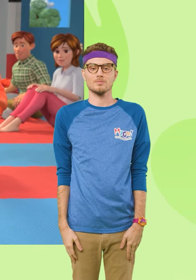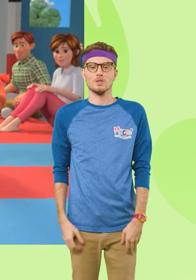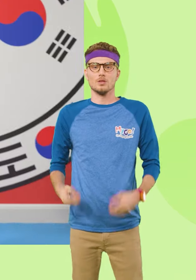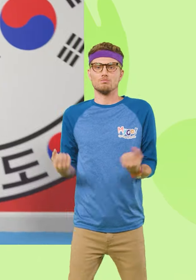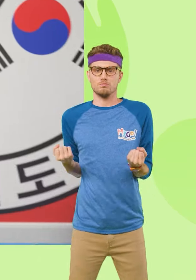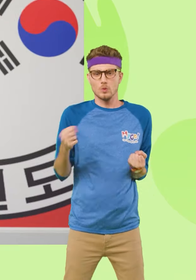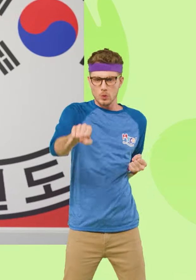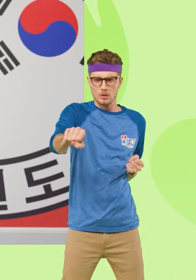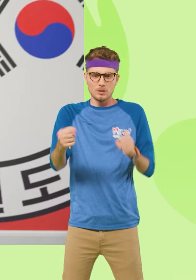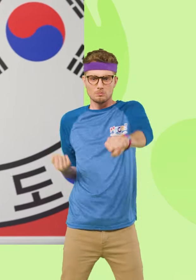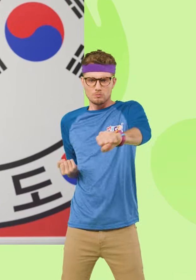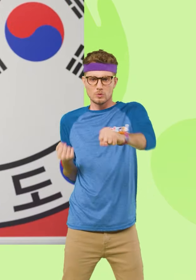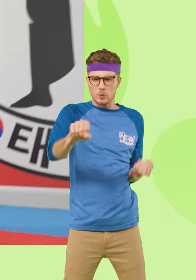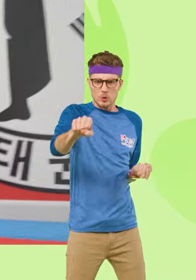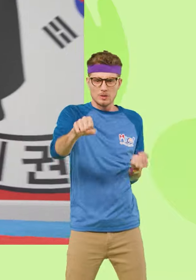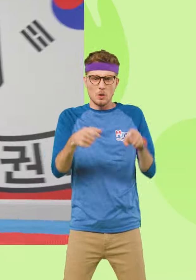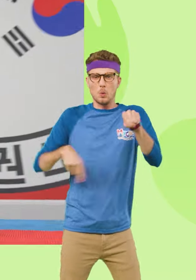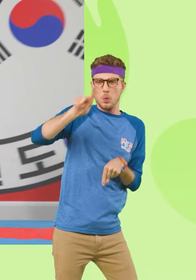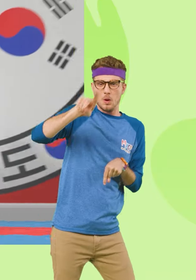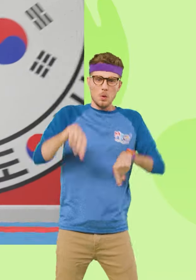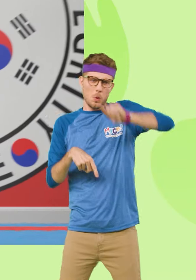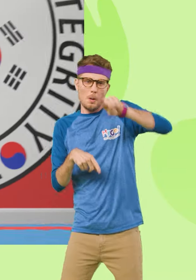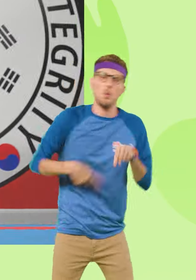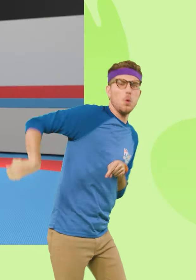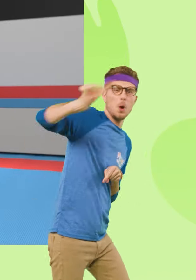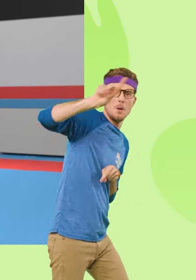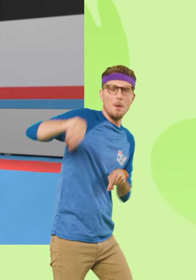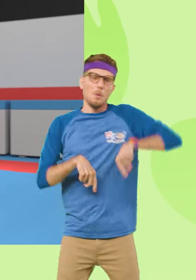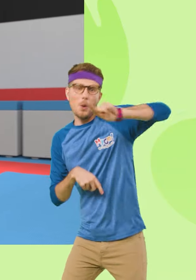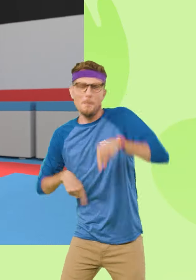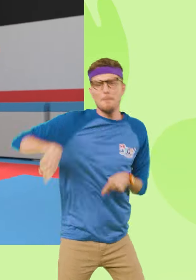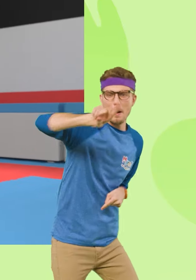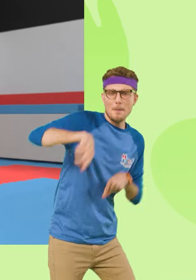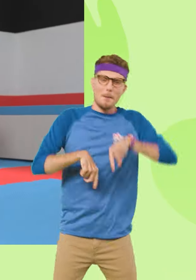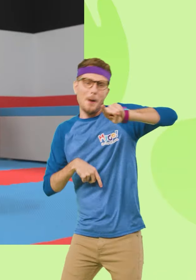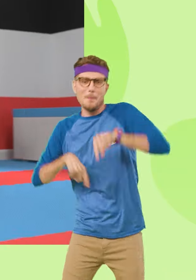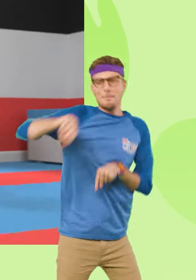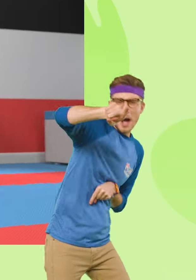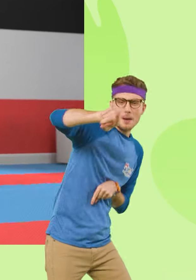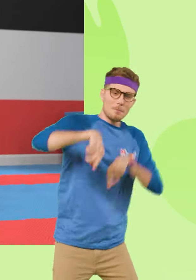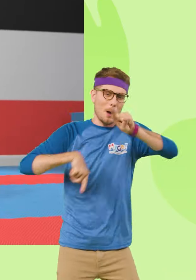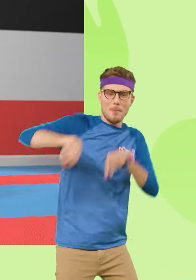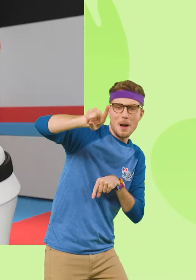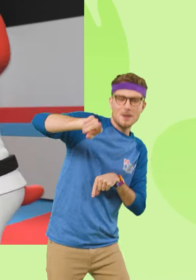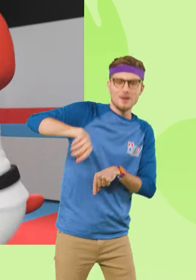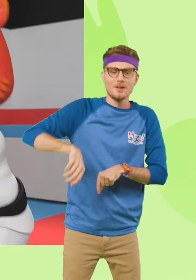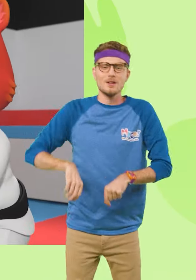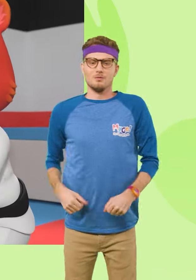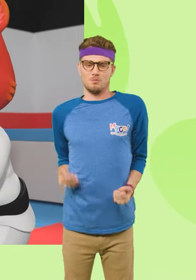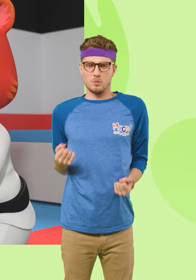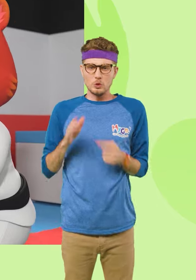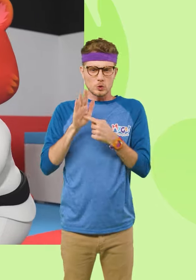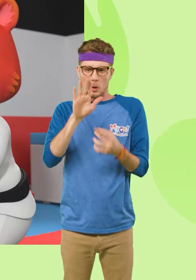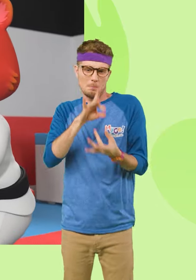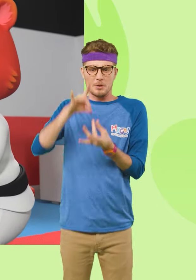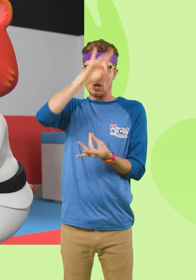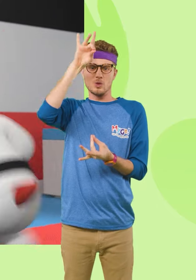Hana-toon-sent! Taekwaki Taekwondo Show your spirit!